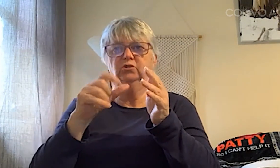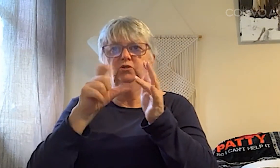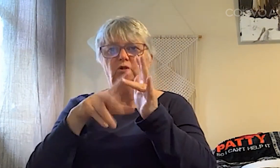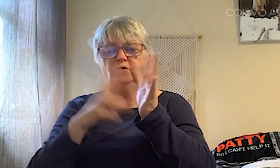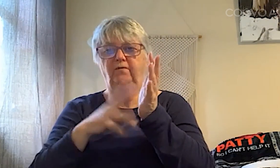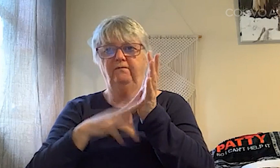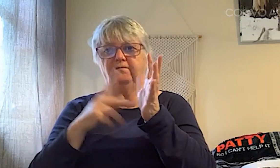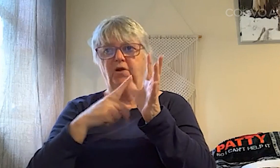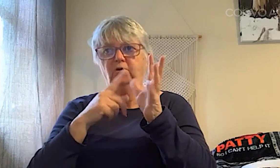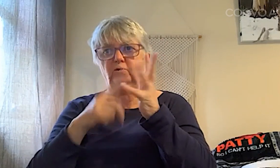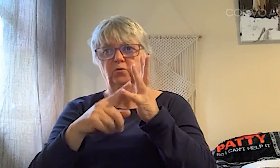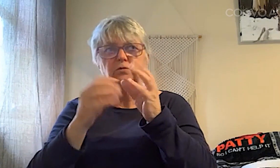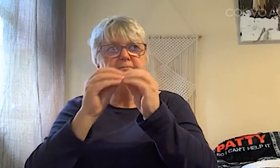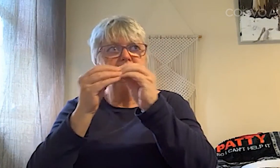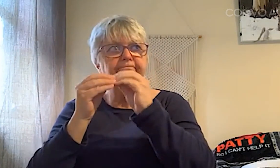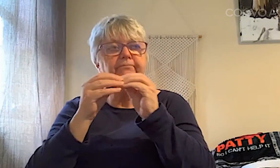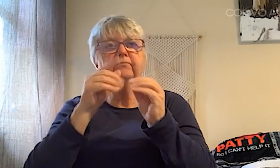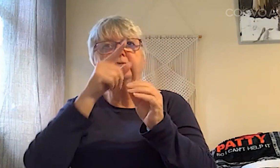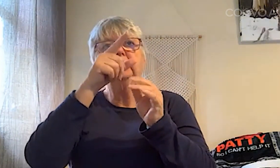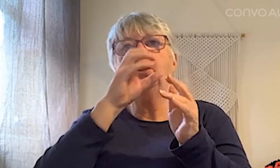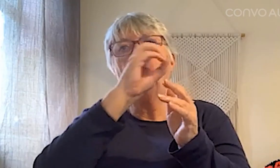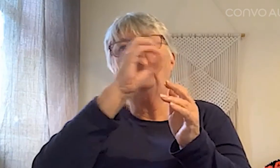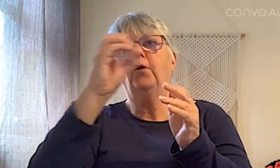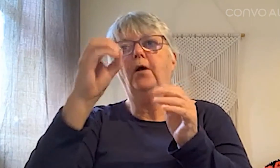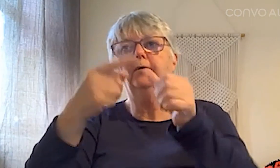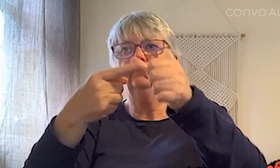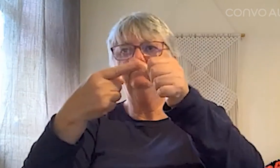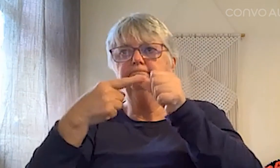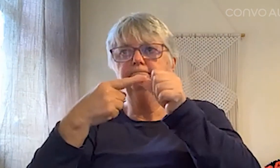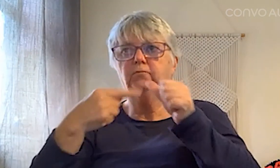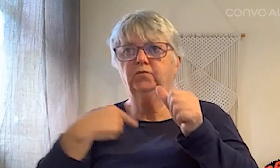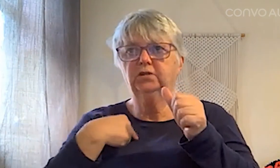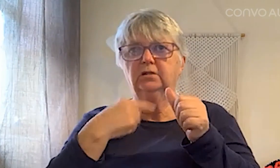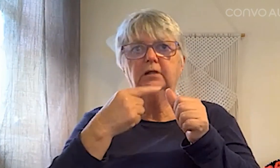So I used Convo Australia to access an interpreter to call triple zero.